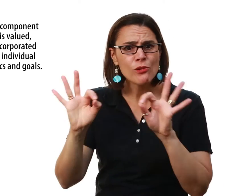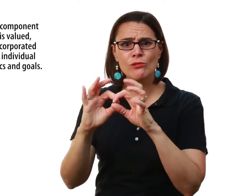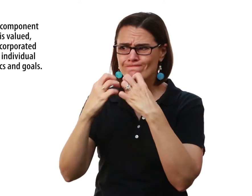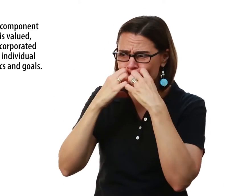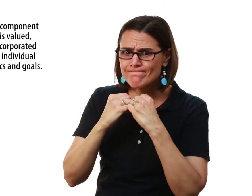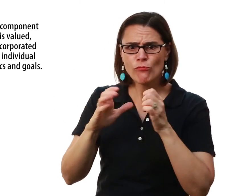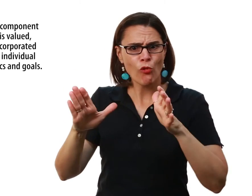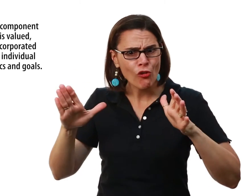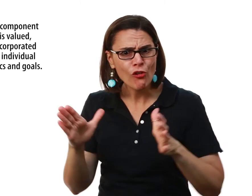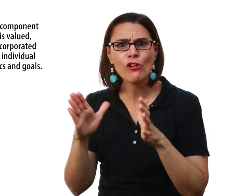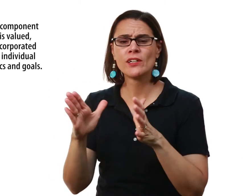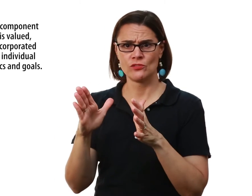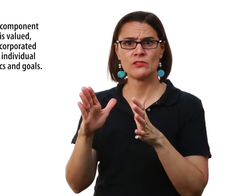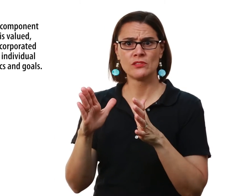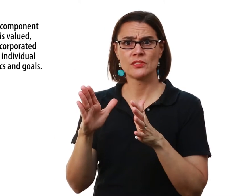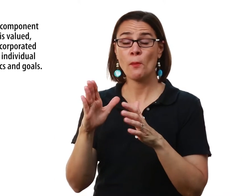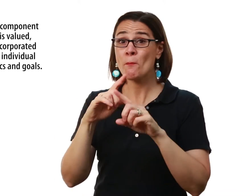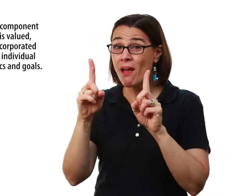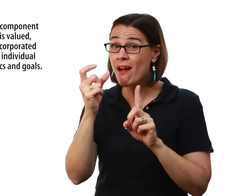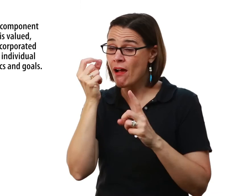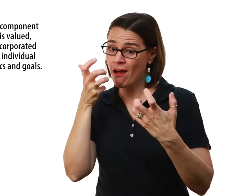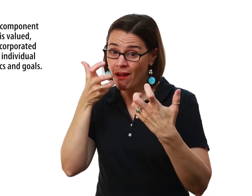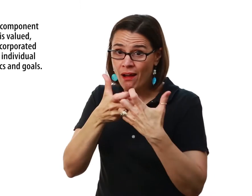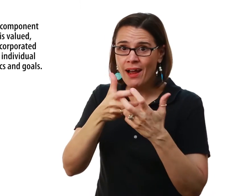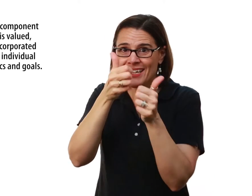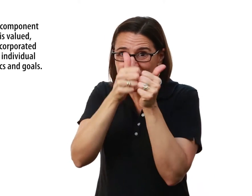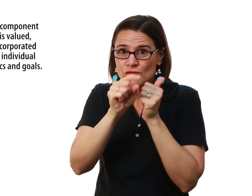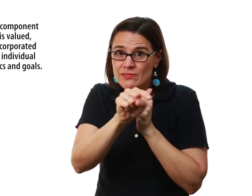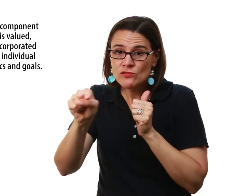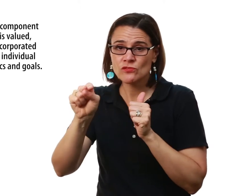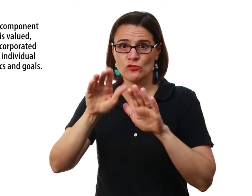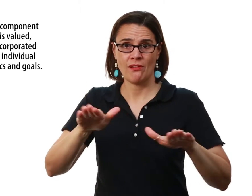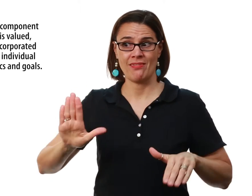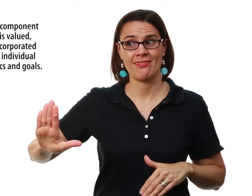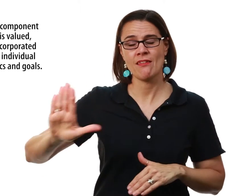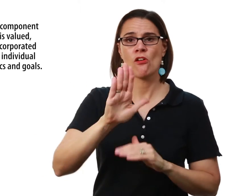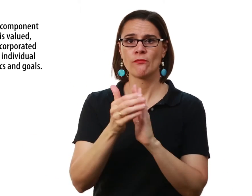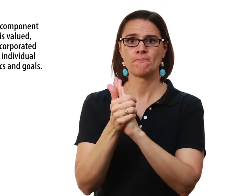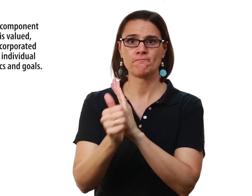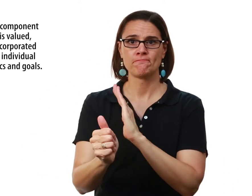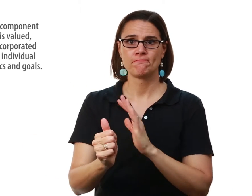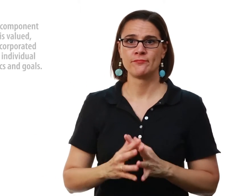encouraged, and incorporated And is specific to the individual child's characteristics and skills